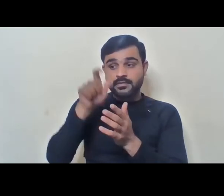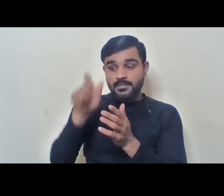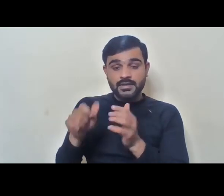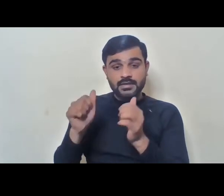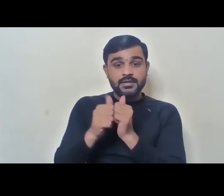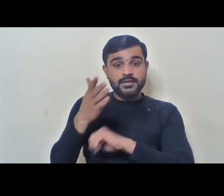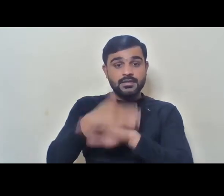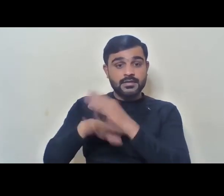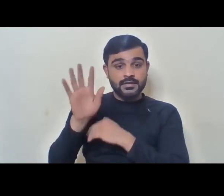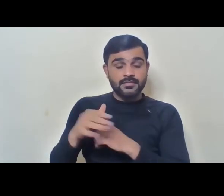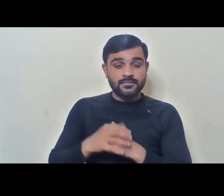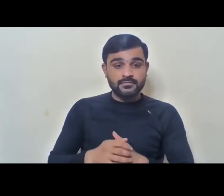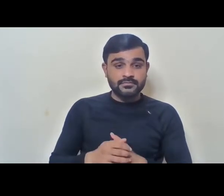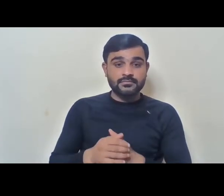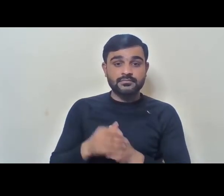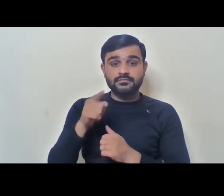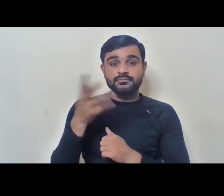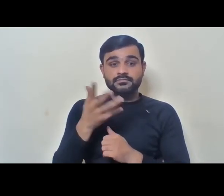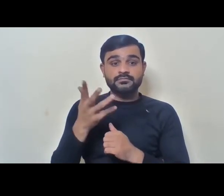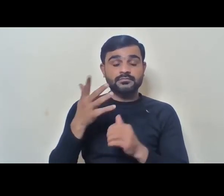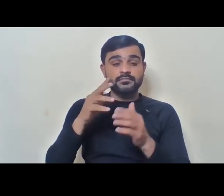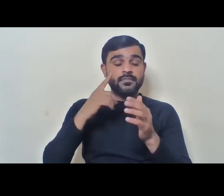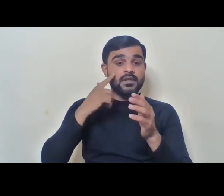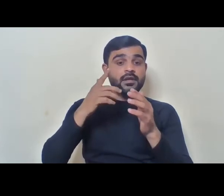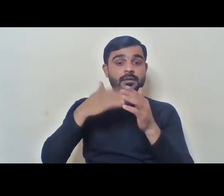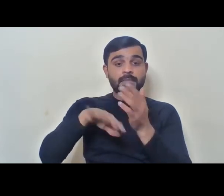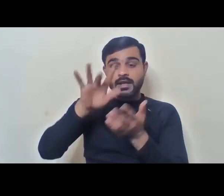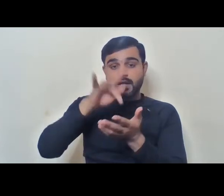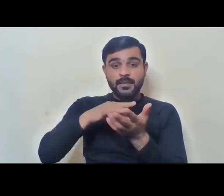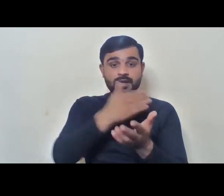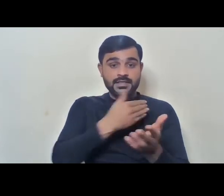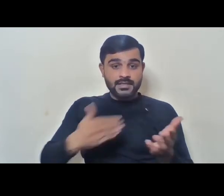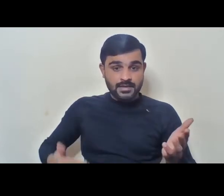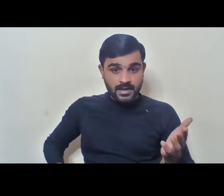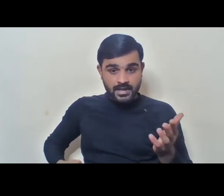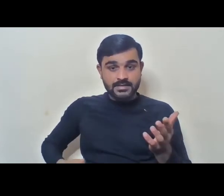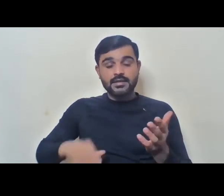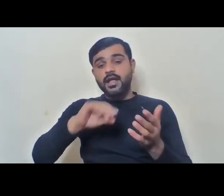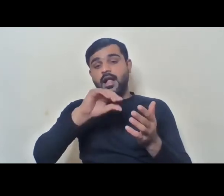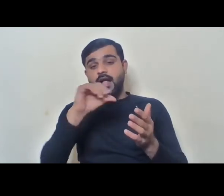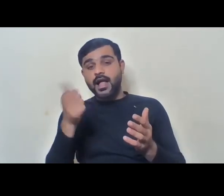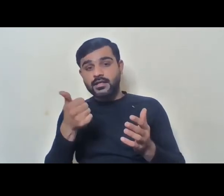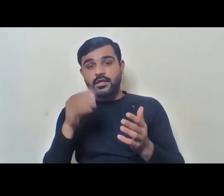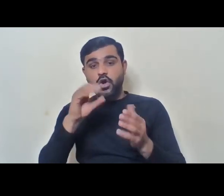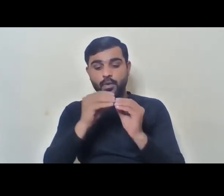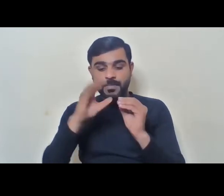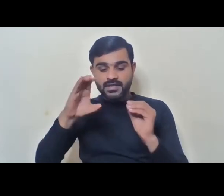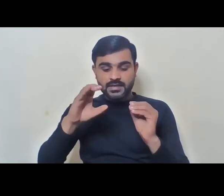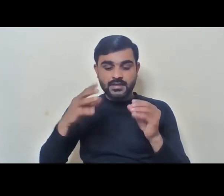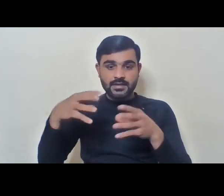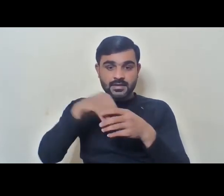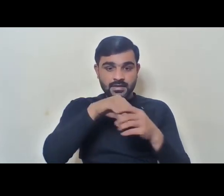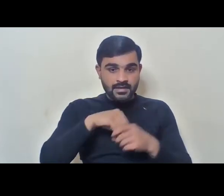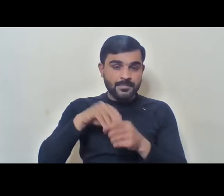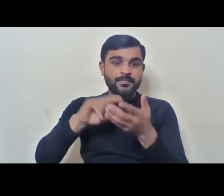disabilities, which is interlocking among caste and other OBC categories. So, like